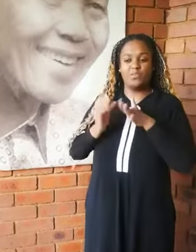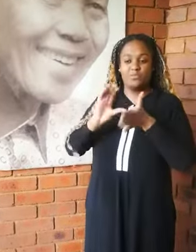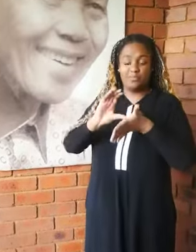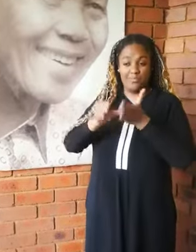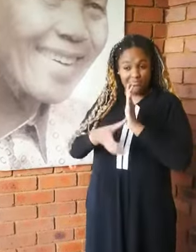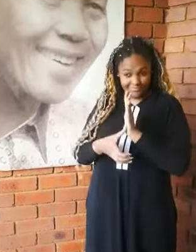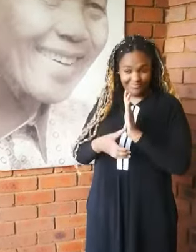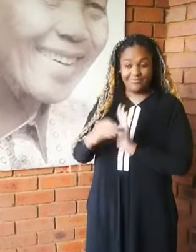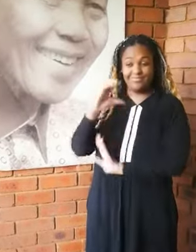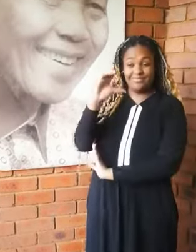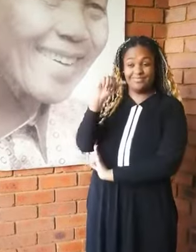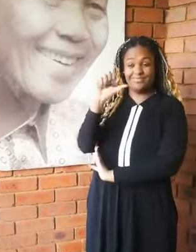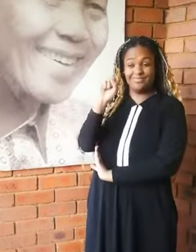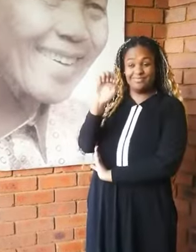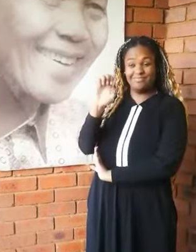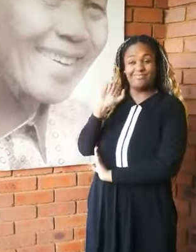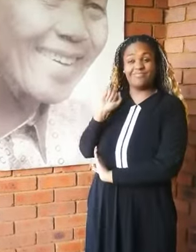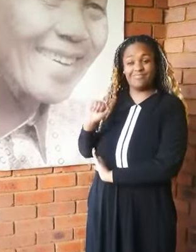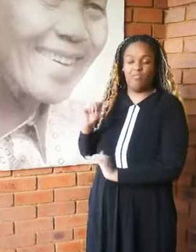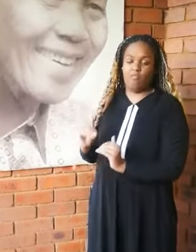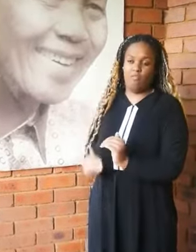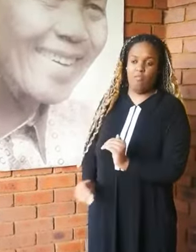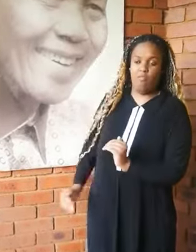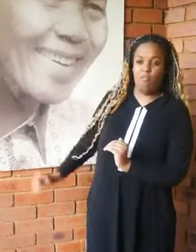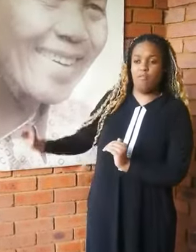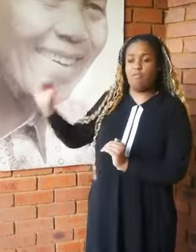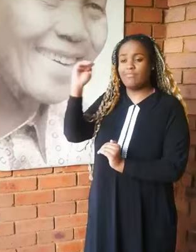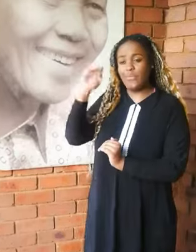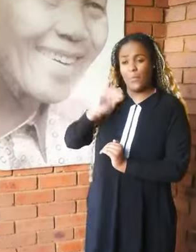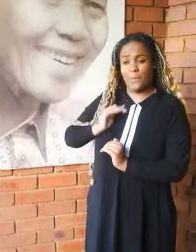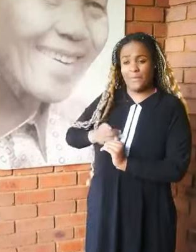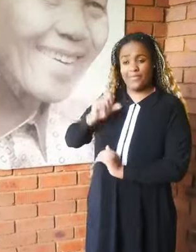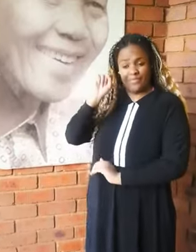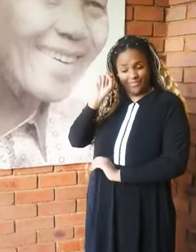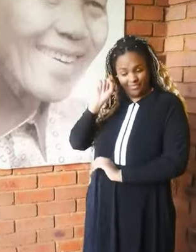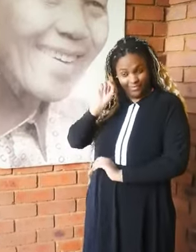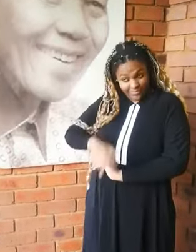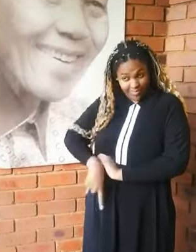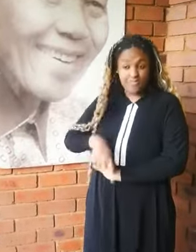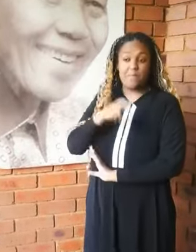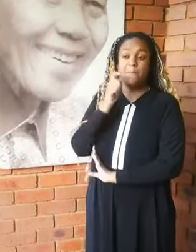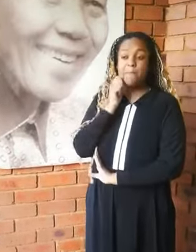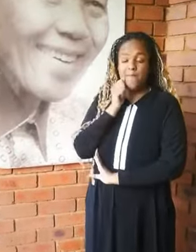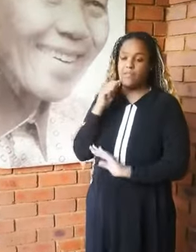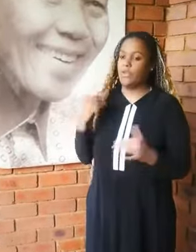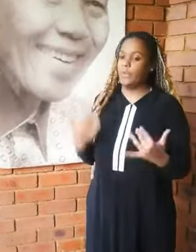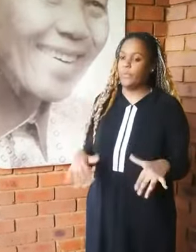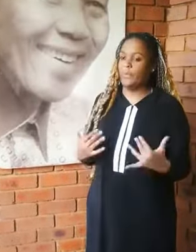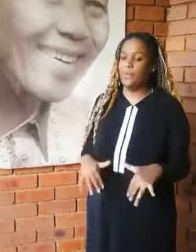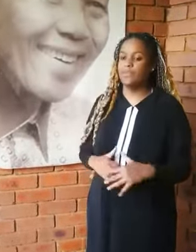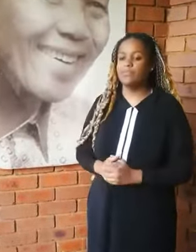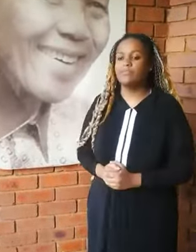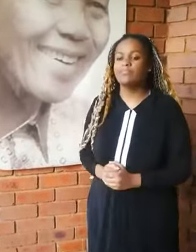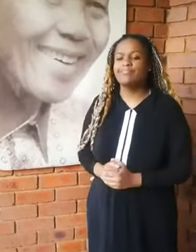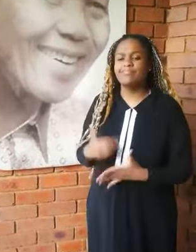An estimated 1 in 5 women live with disabilities and the prevalence of disability